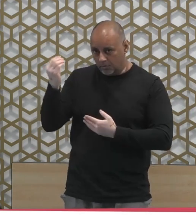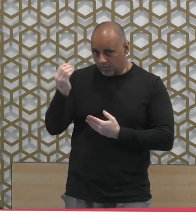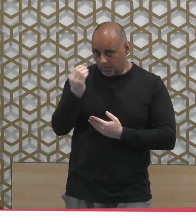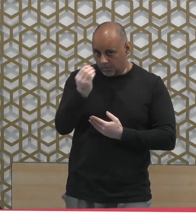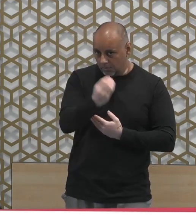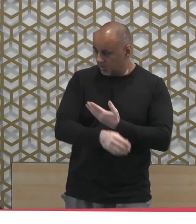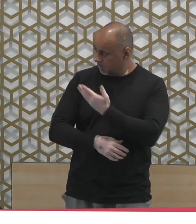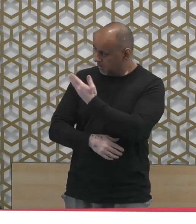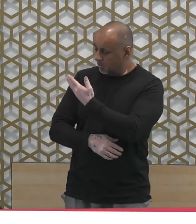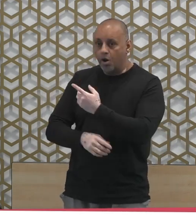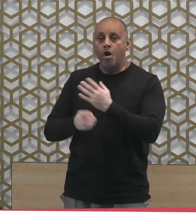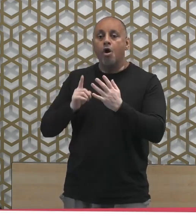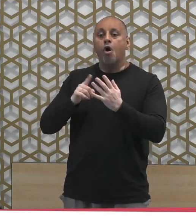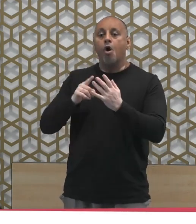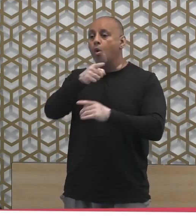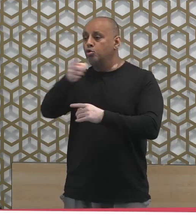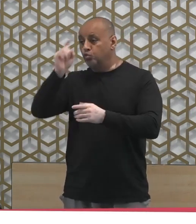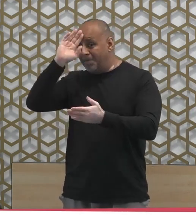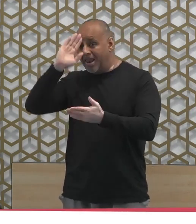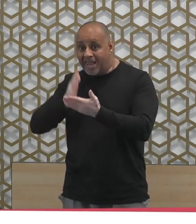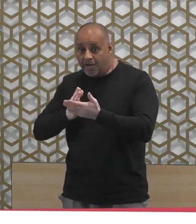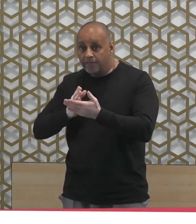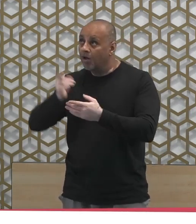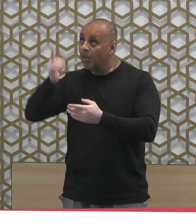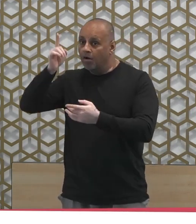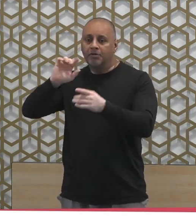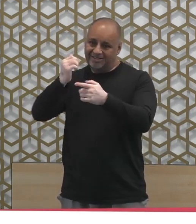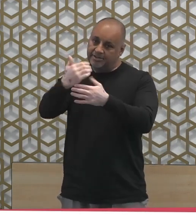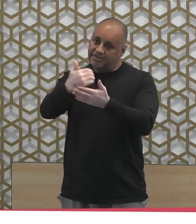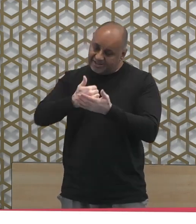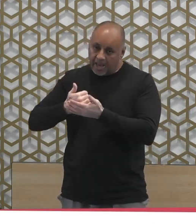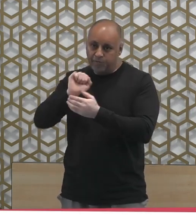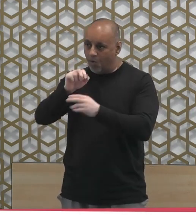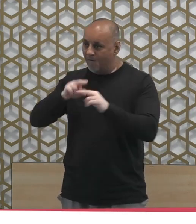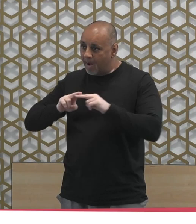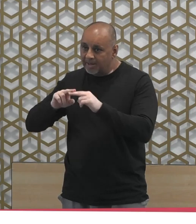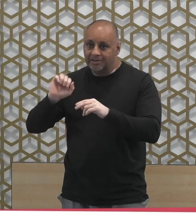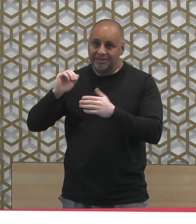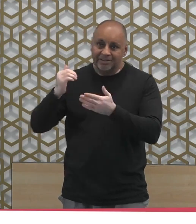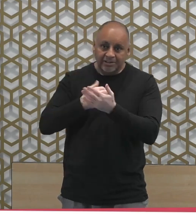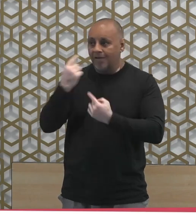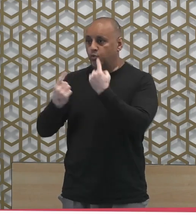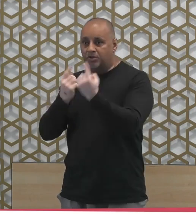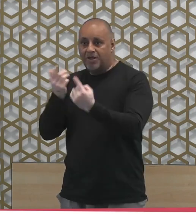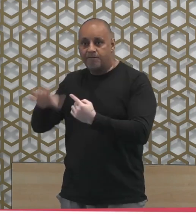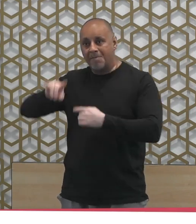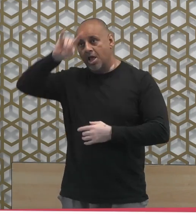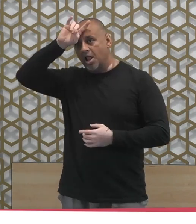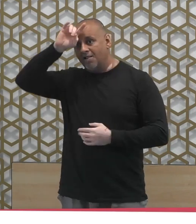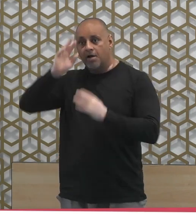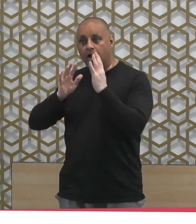ahlikum nara oh you who have believed save yourself and your families from the hellfire this is the starting point